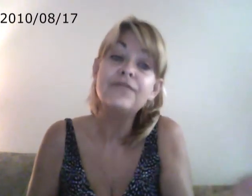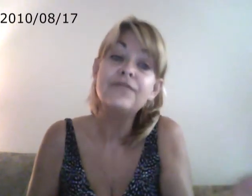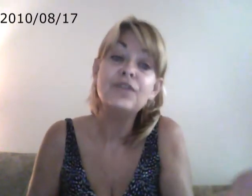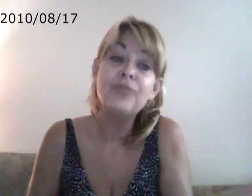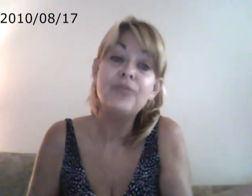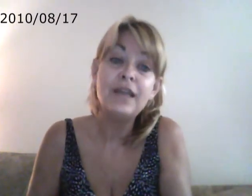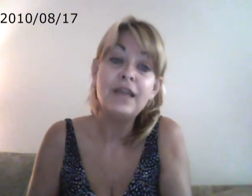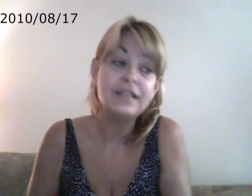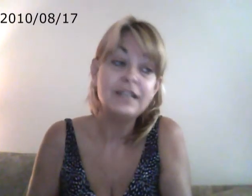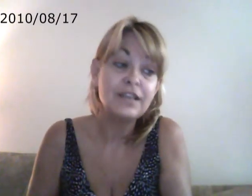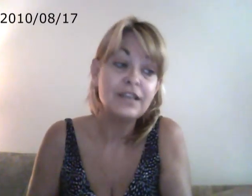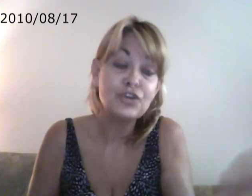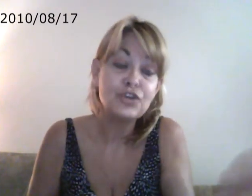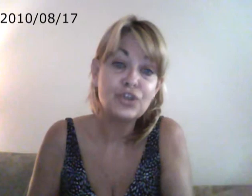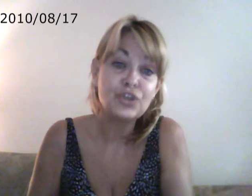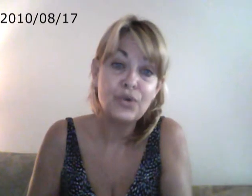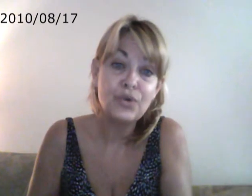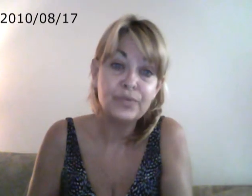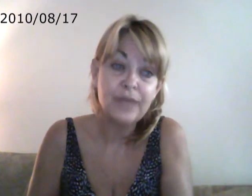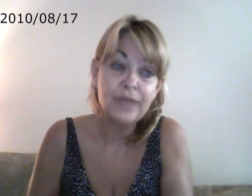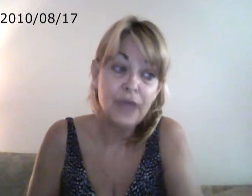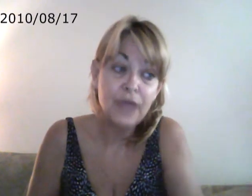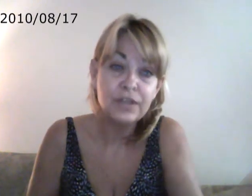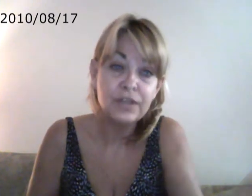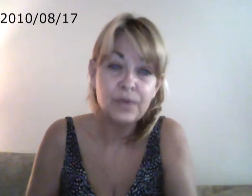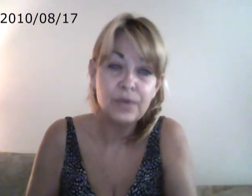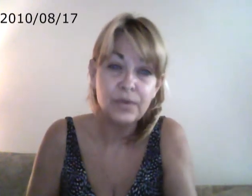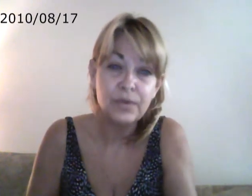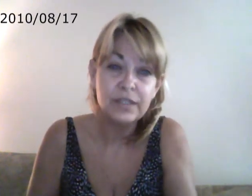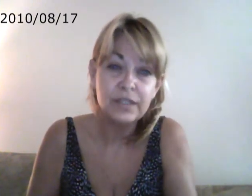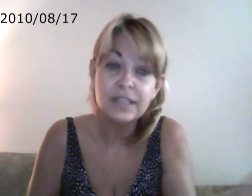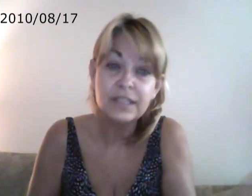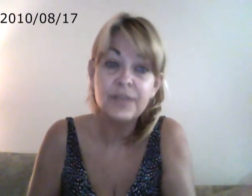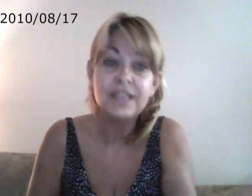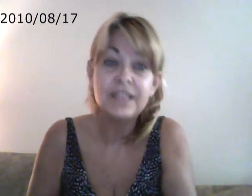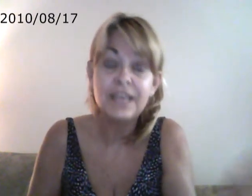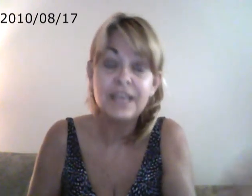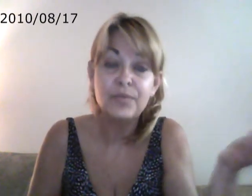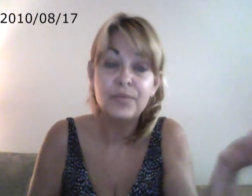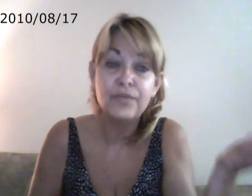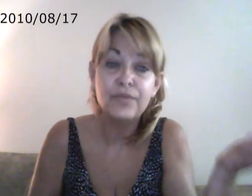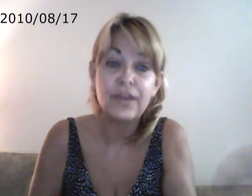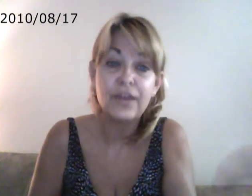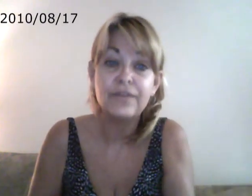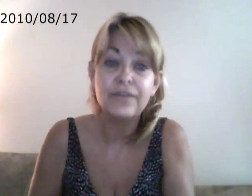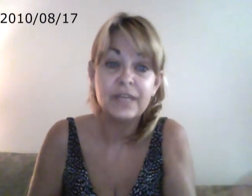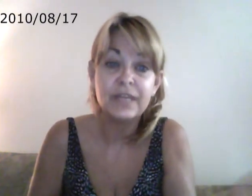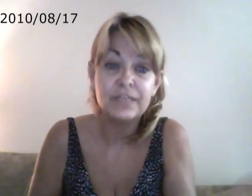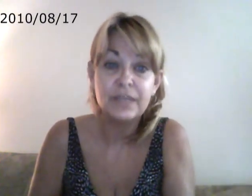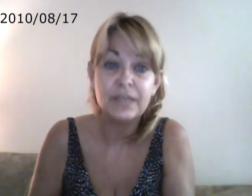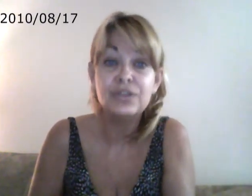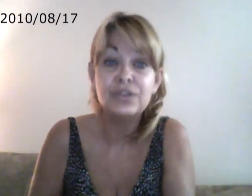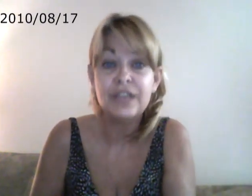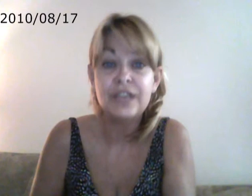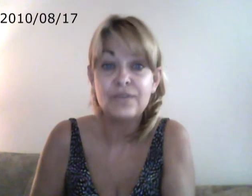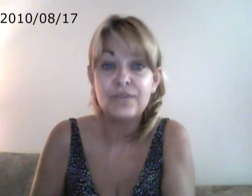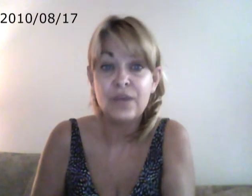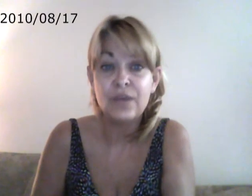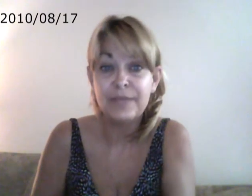humanity that are shown out into our world is something that's capable for everybody to be. You just have to want to be